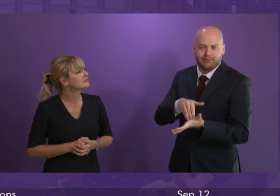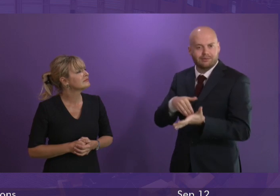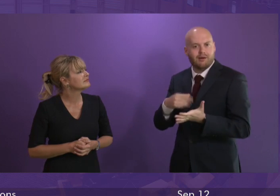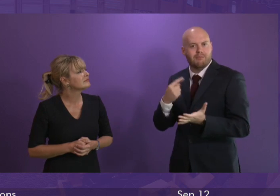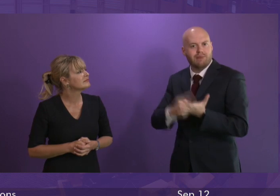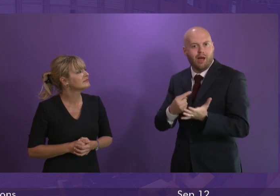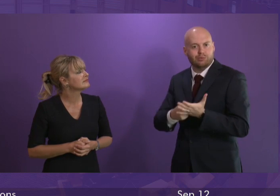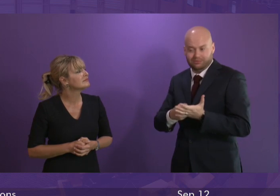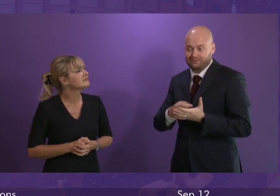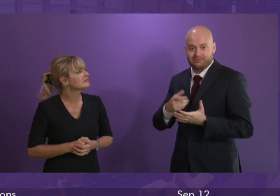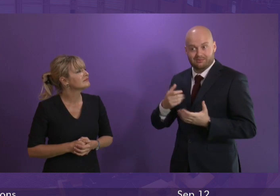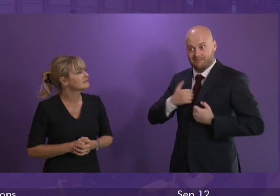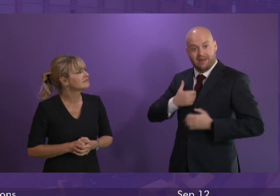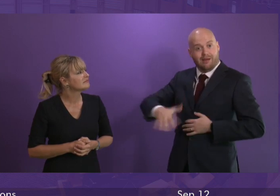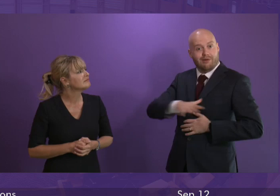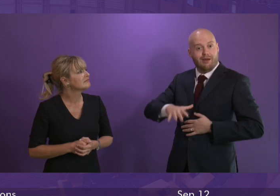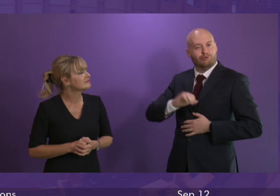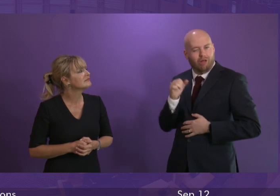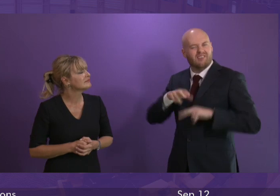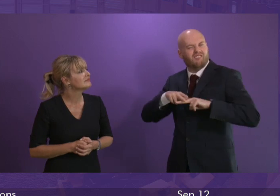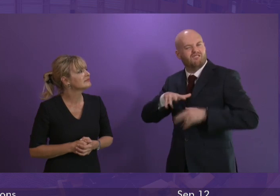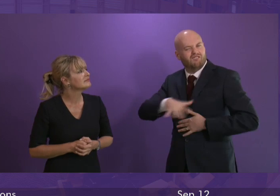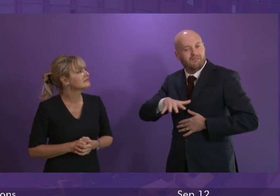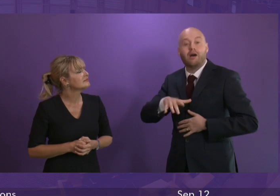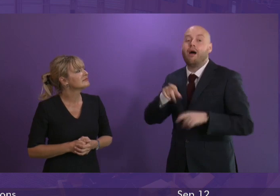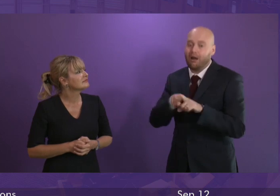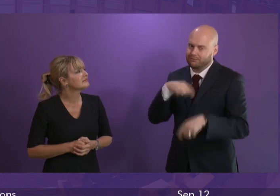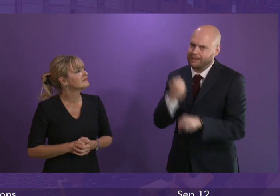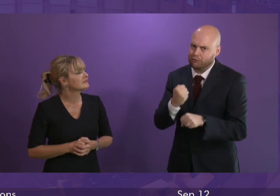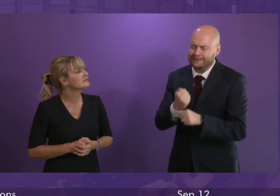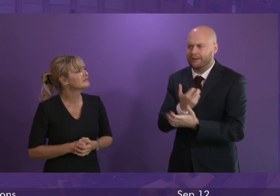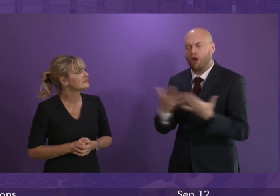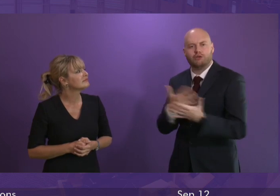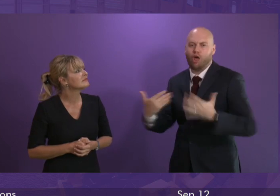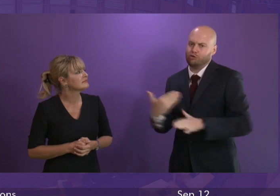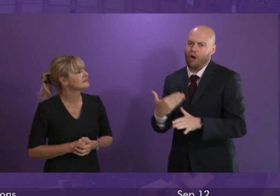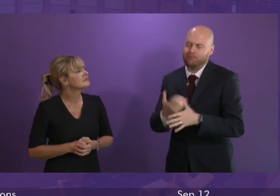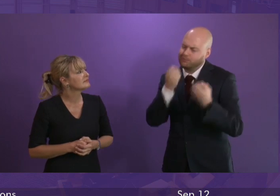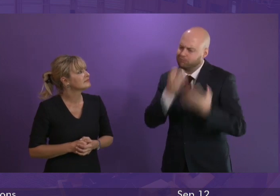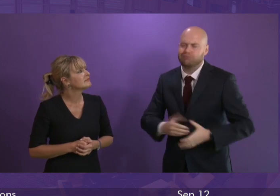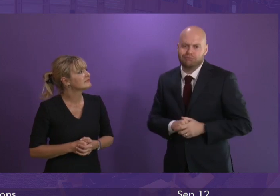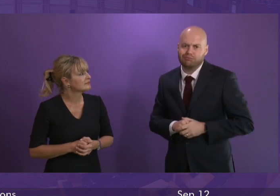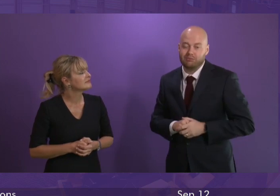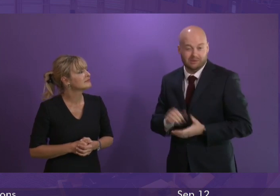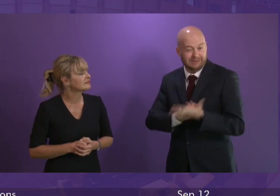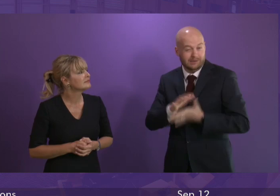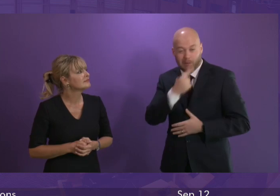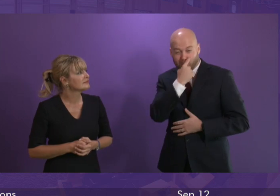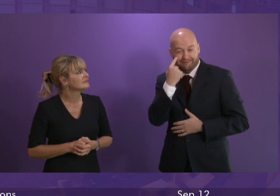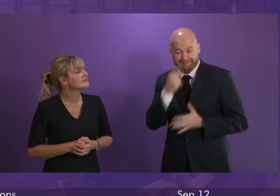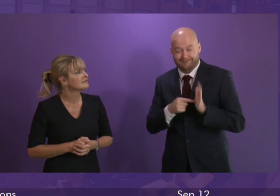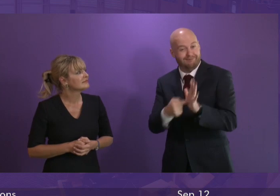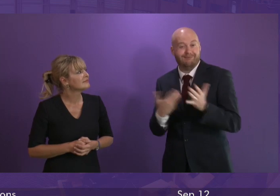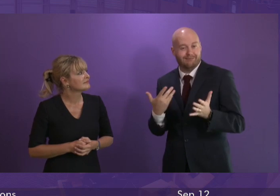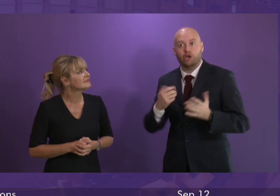and Fife and guarantee hundreds of jobs. This once again goes to show the outstanding skills of the Scottish workforce and the strength of the